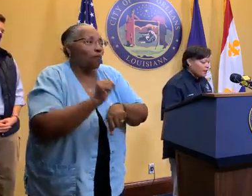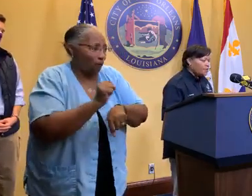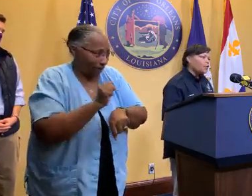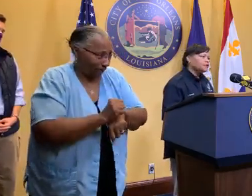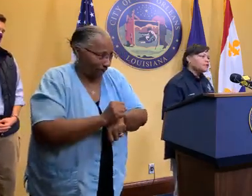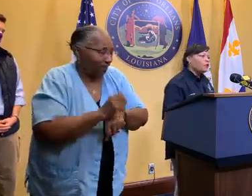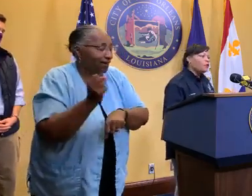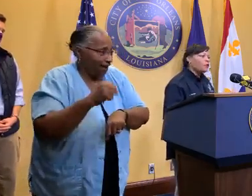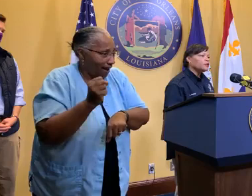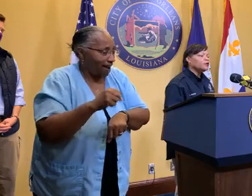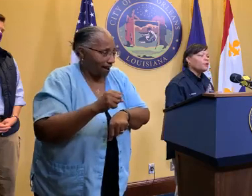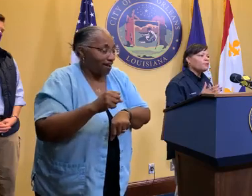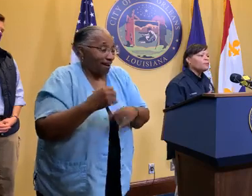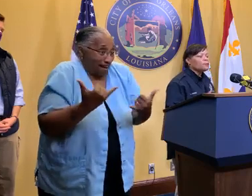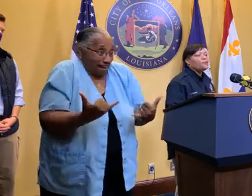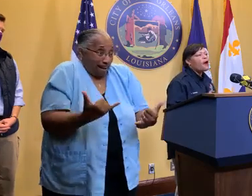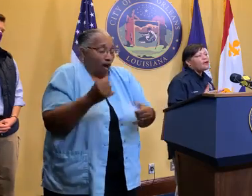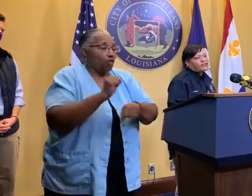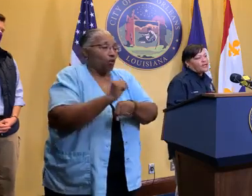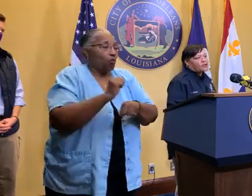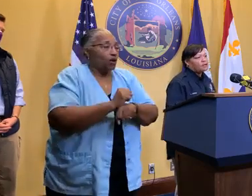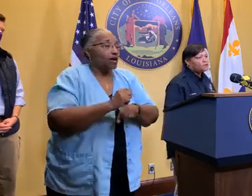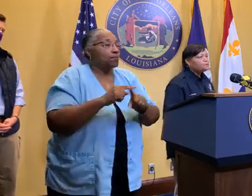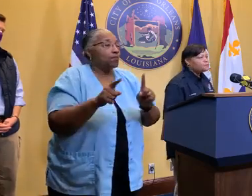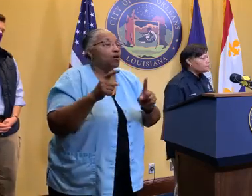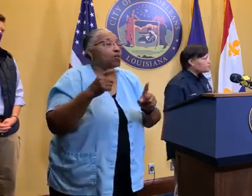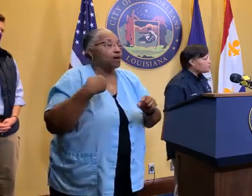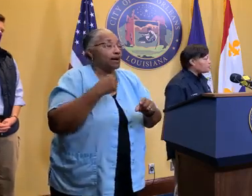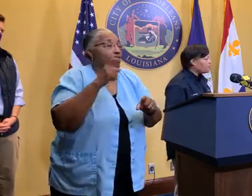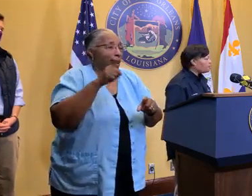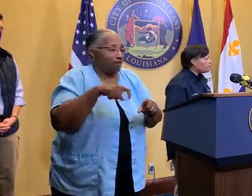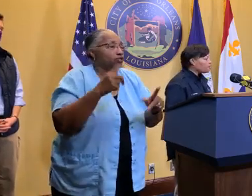but again, focusing on, you know, prioritization.